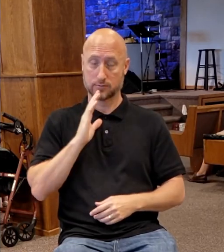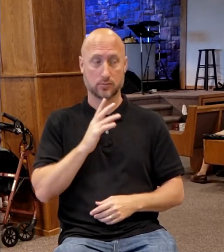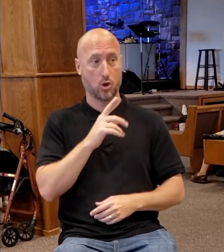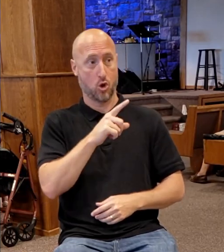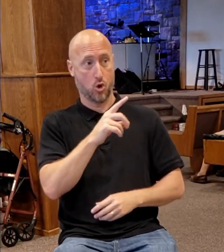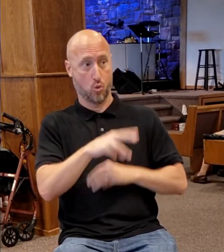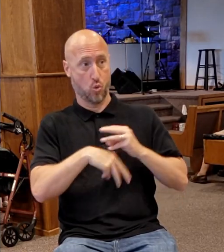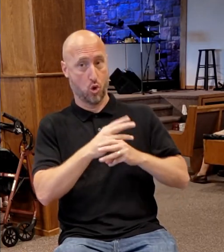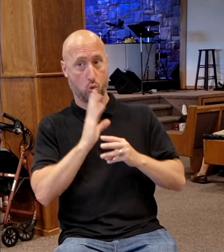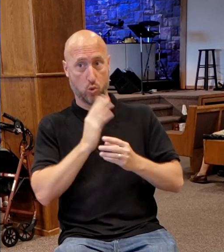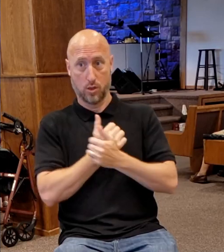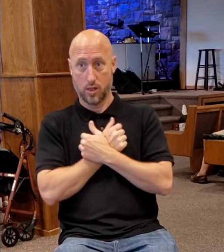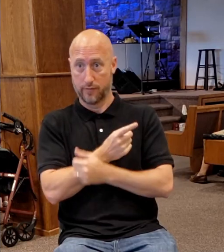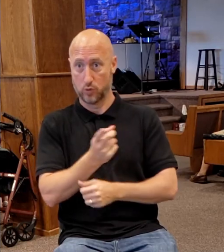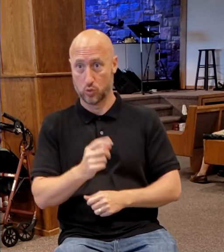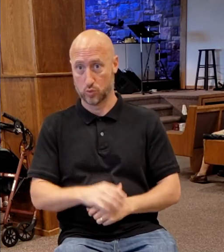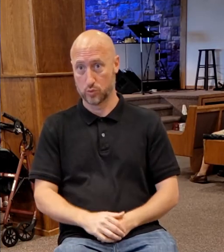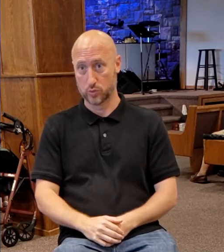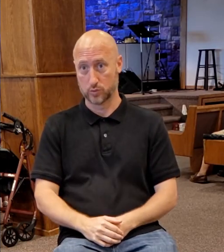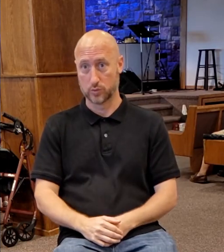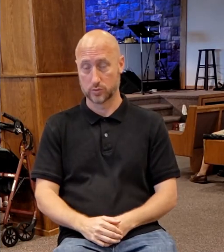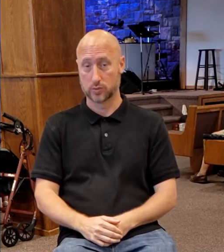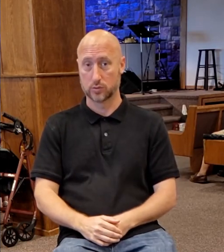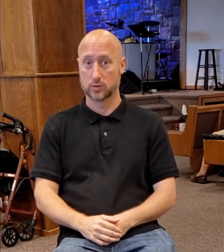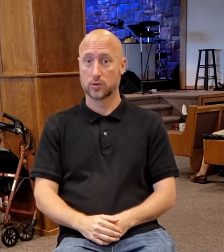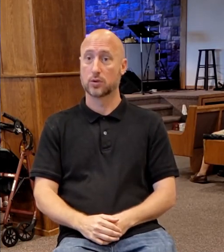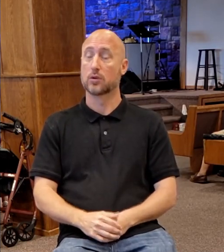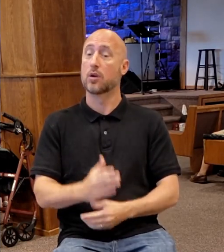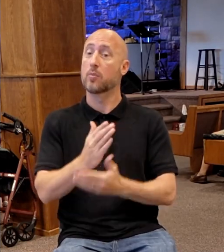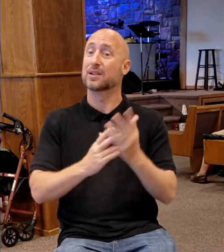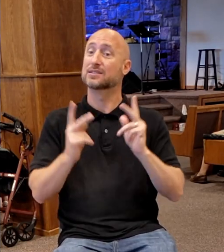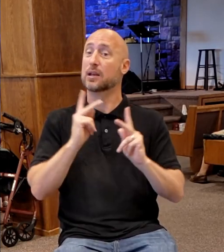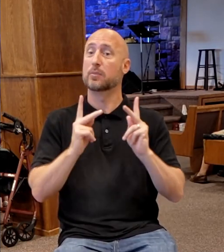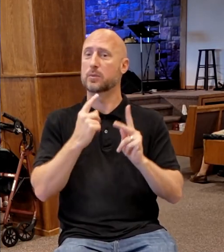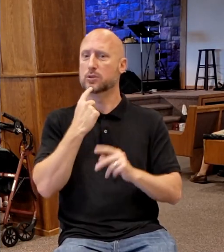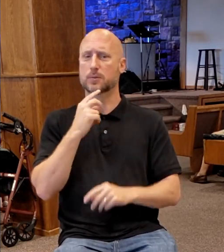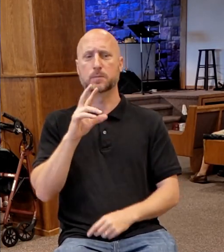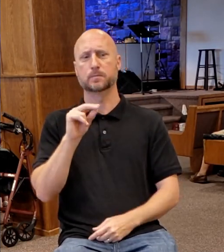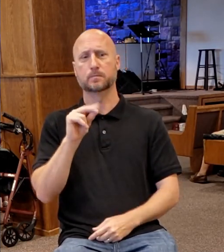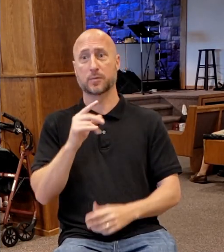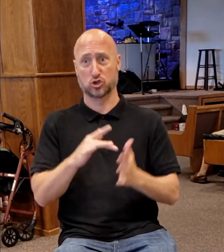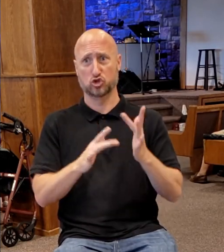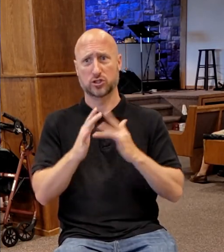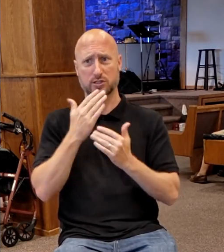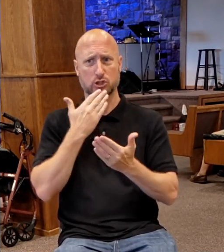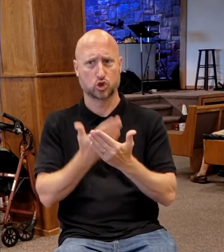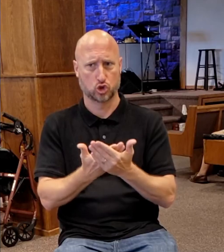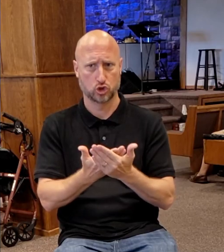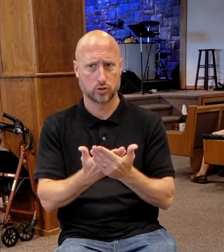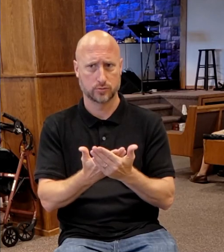We're living in it. There are those who say, no, Jesus is good.